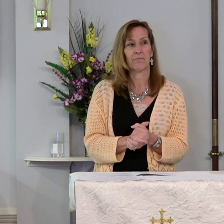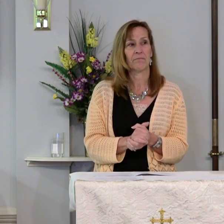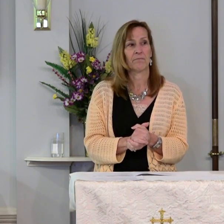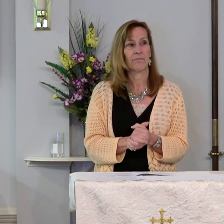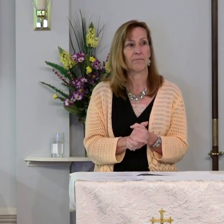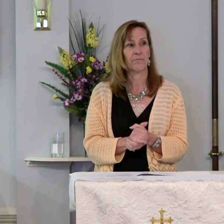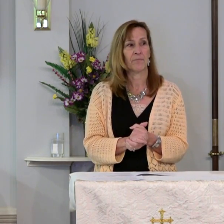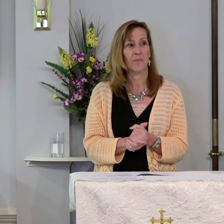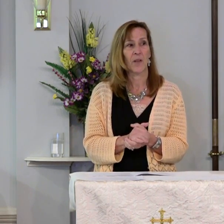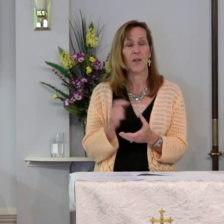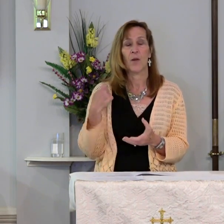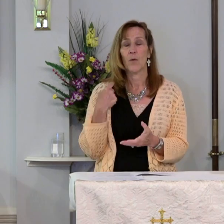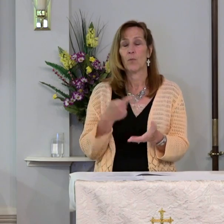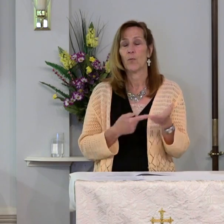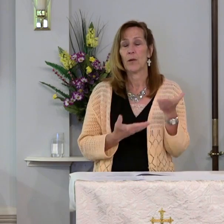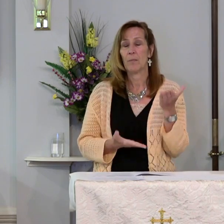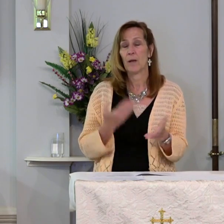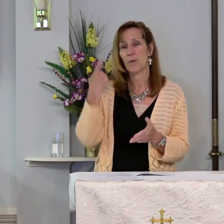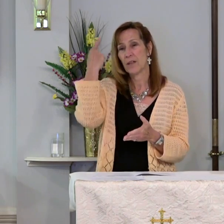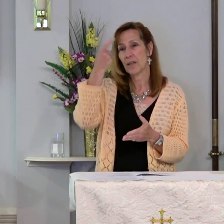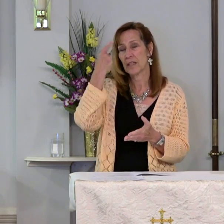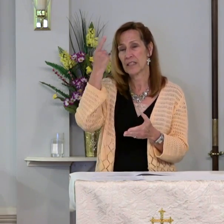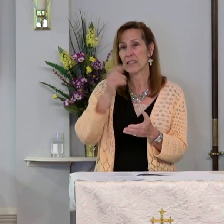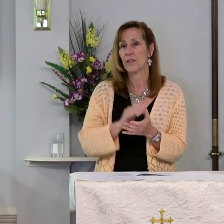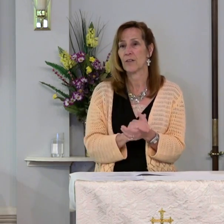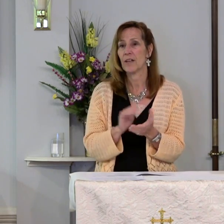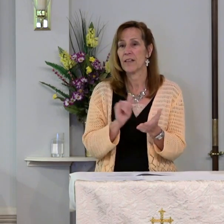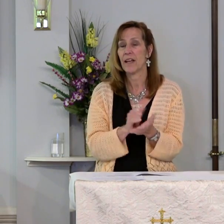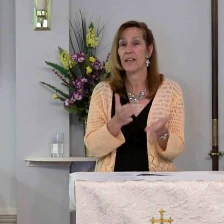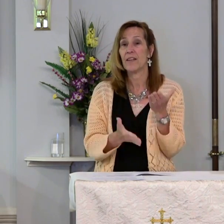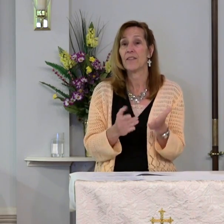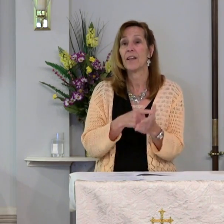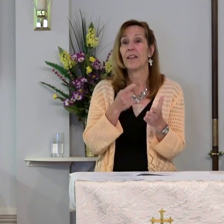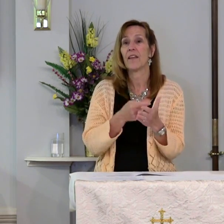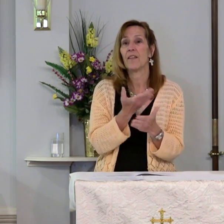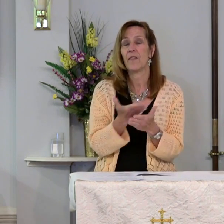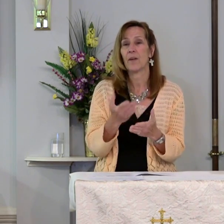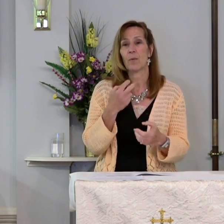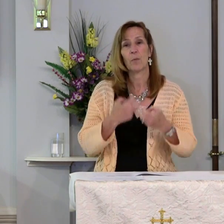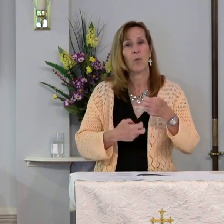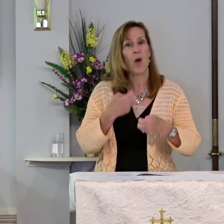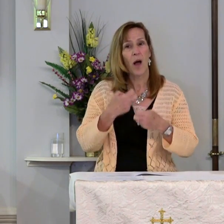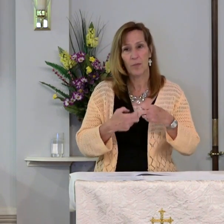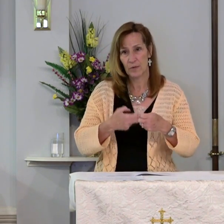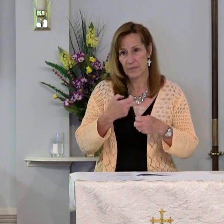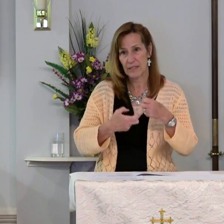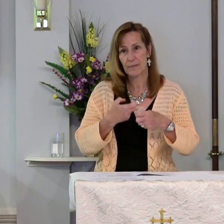We might consider that even then there were problems.